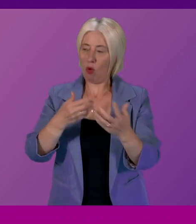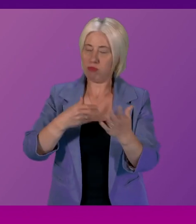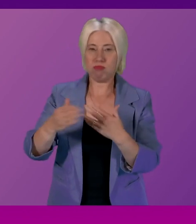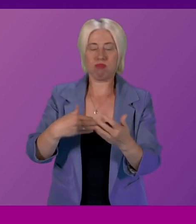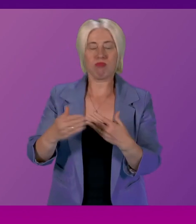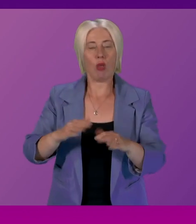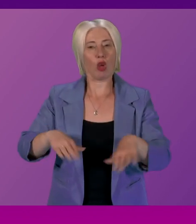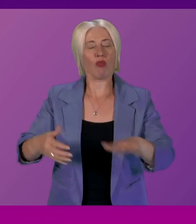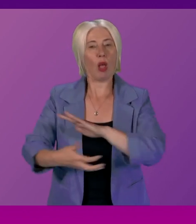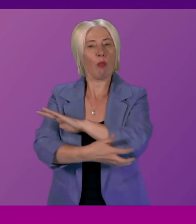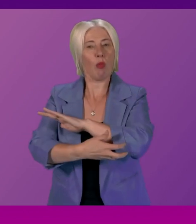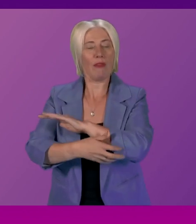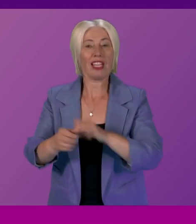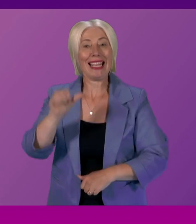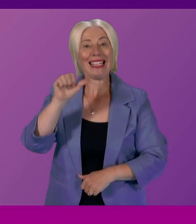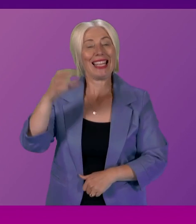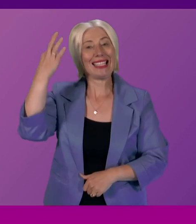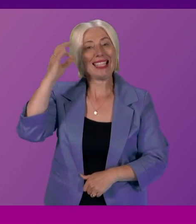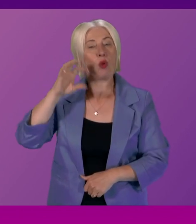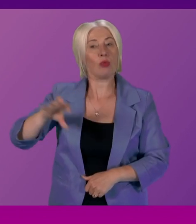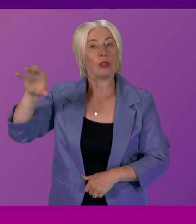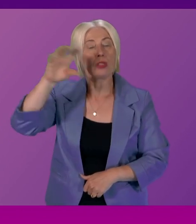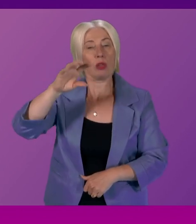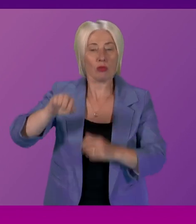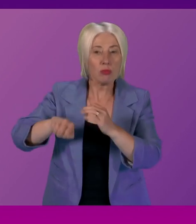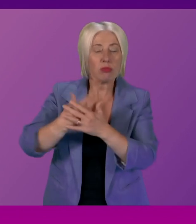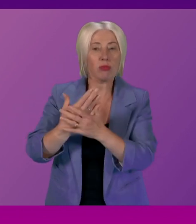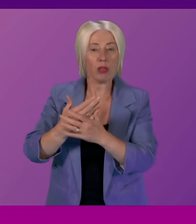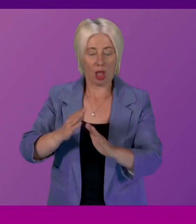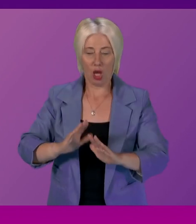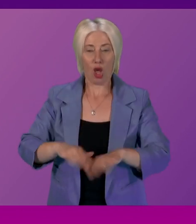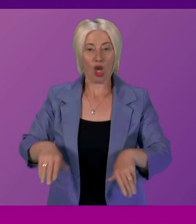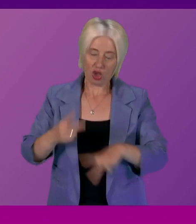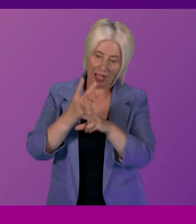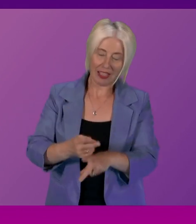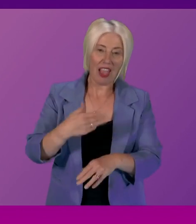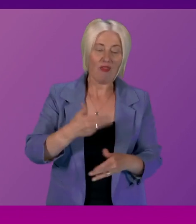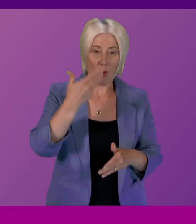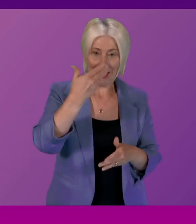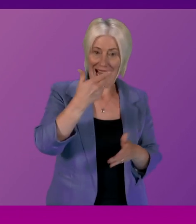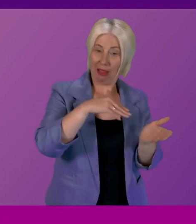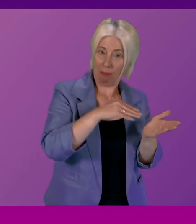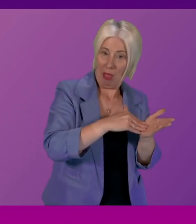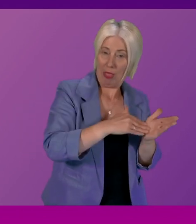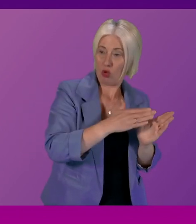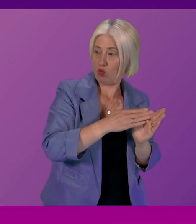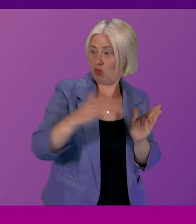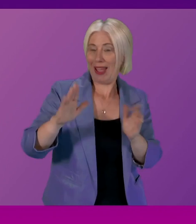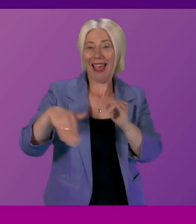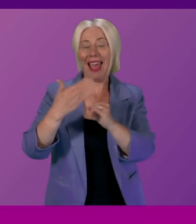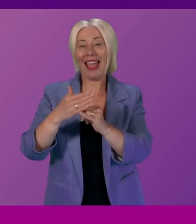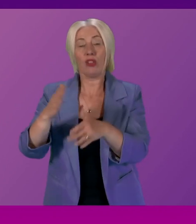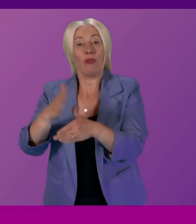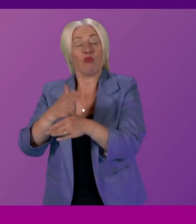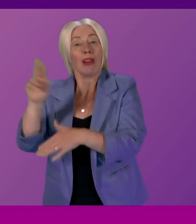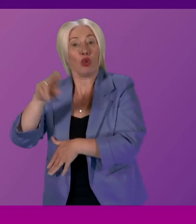poverty including six local authorities to develop child care from nine months to end of primary school pilots aimed